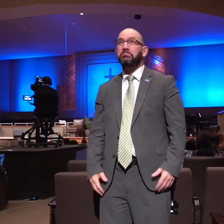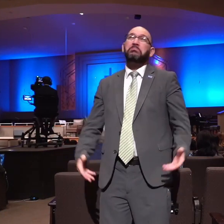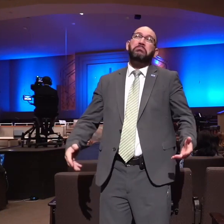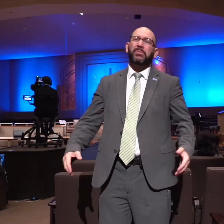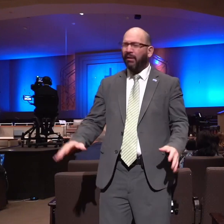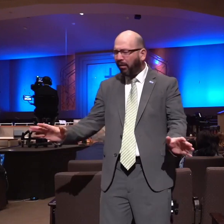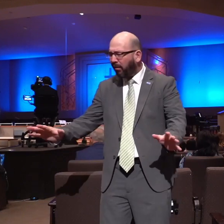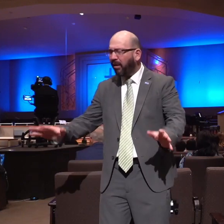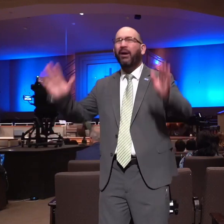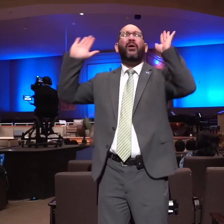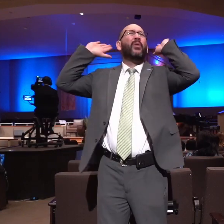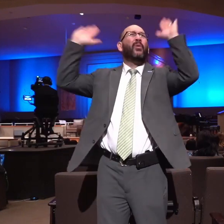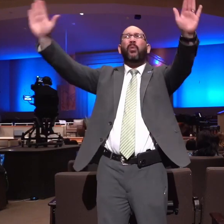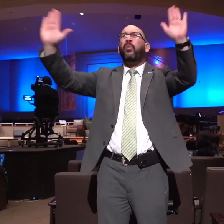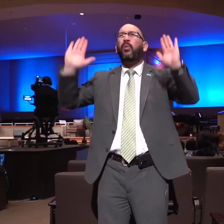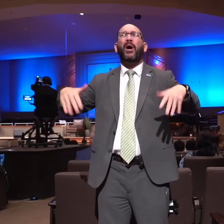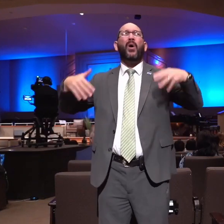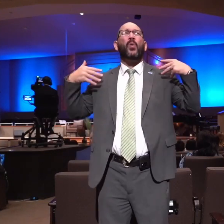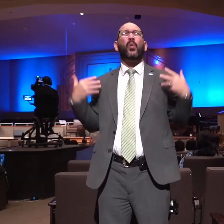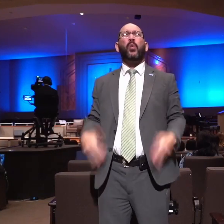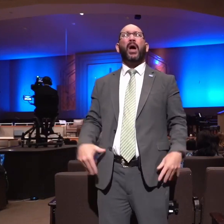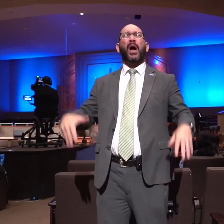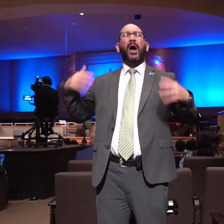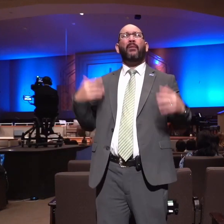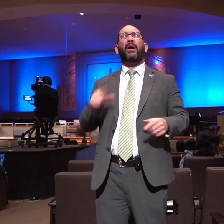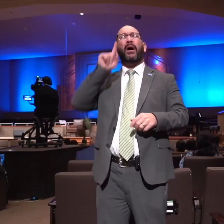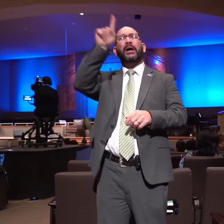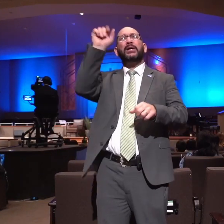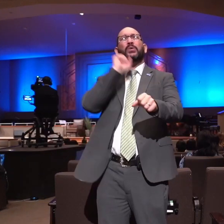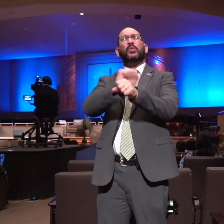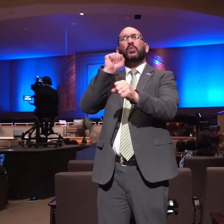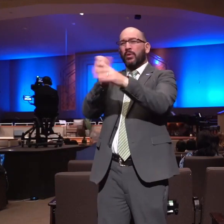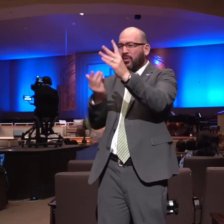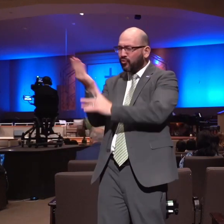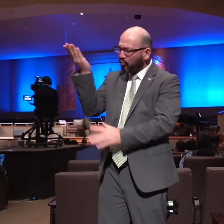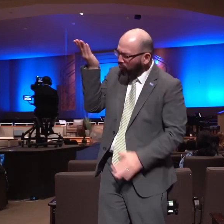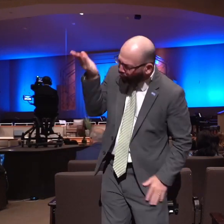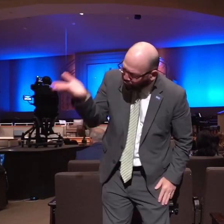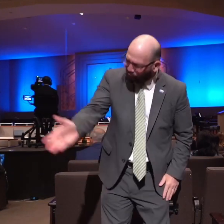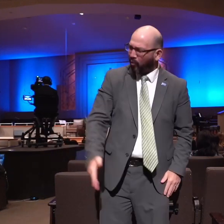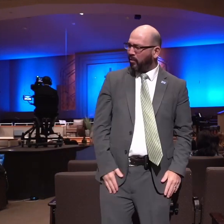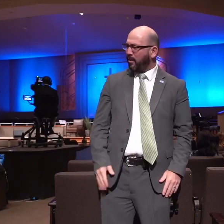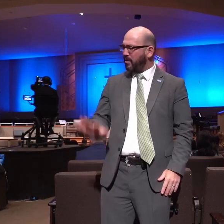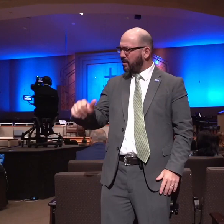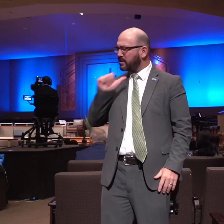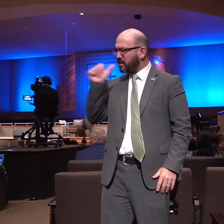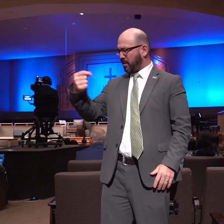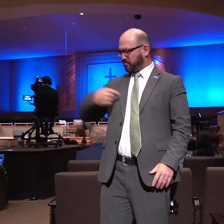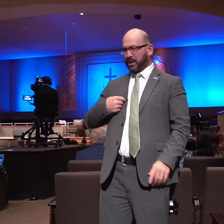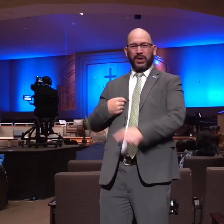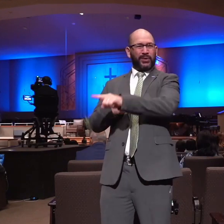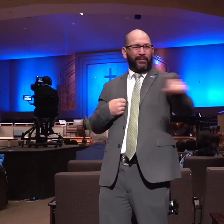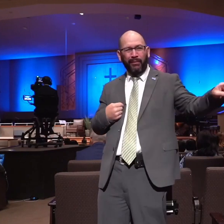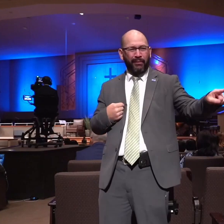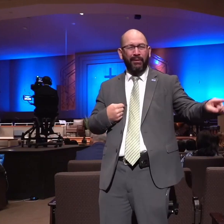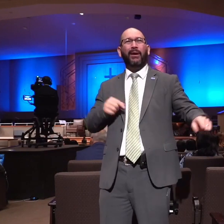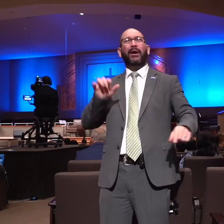that that is god working through you that is not us that is god's power